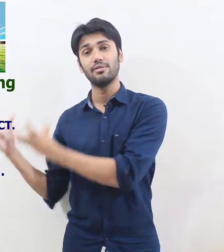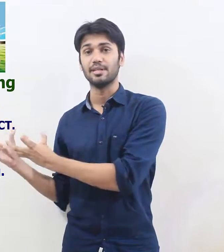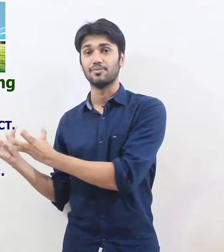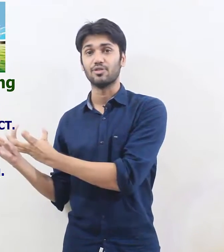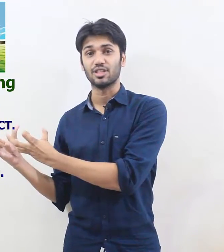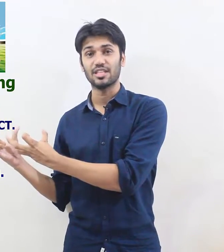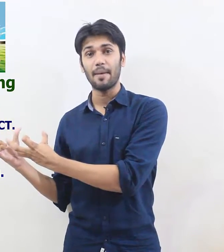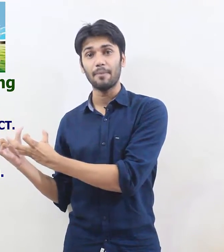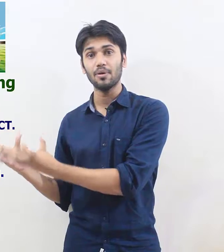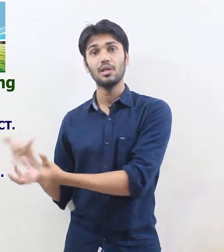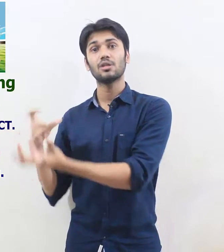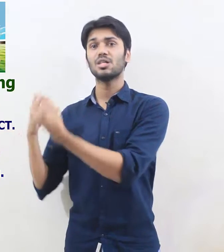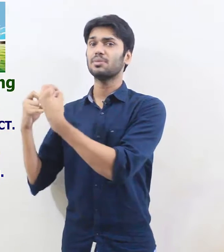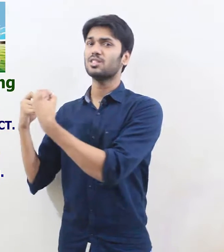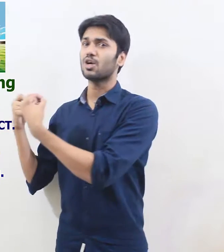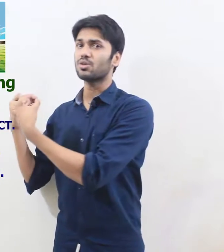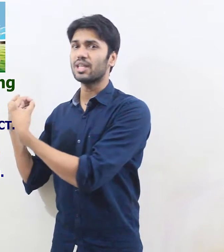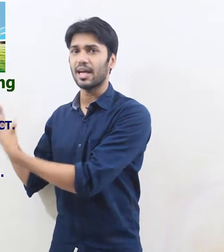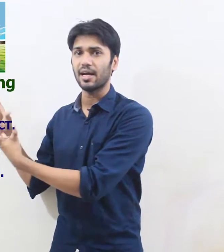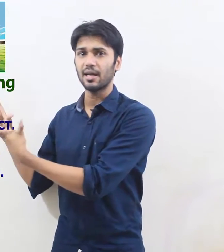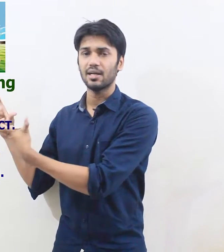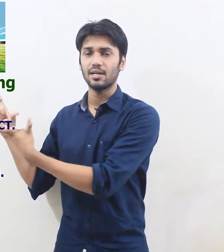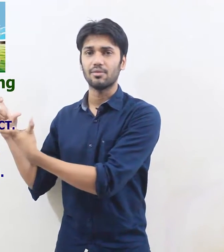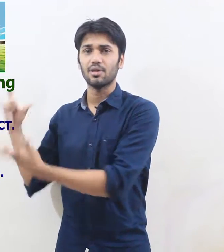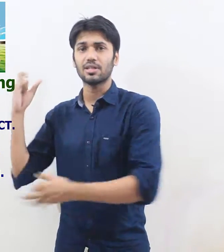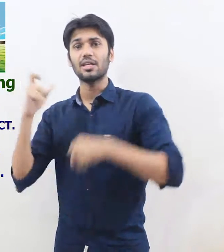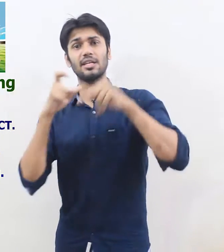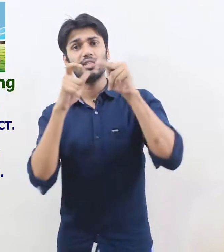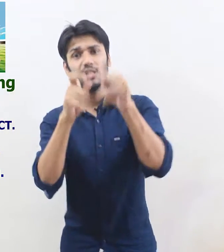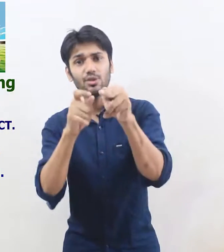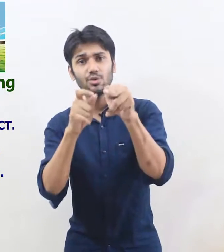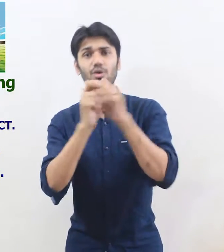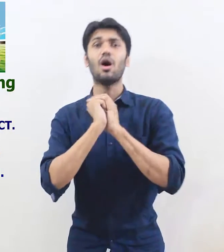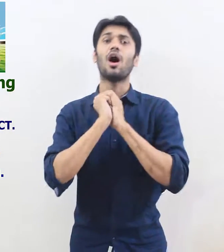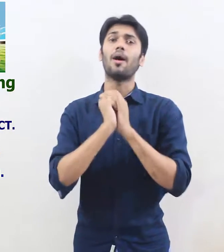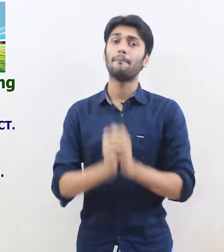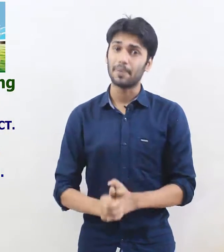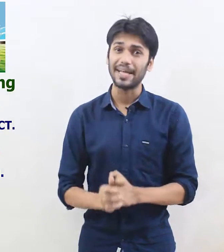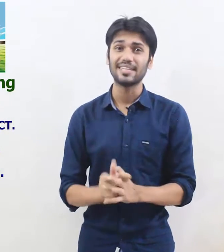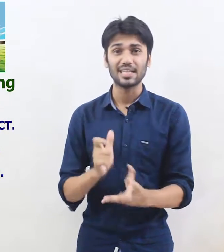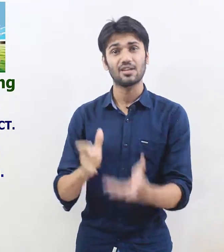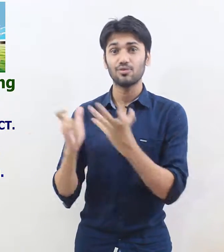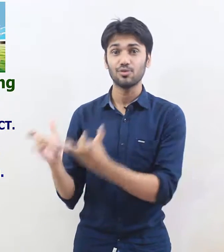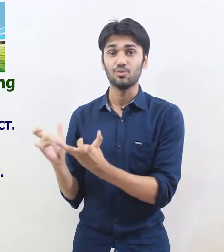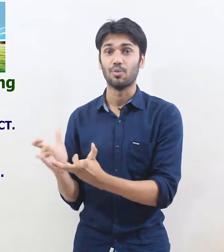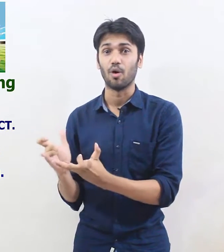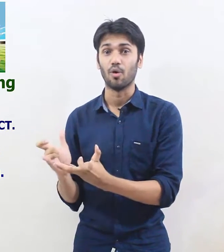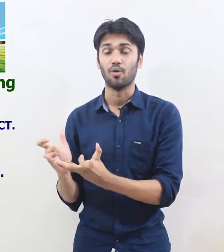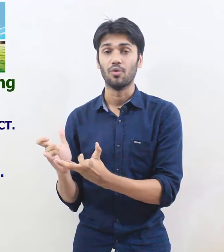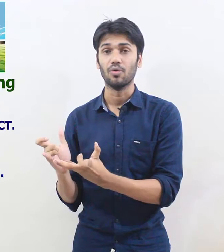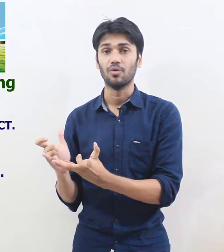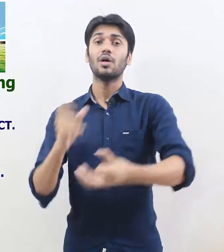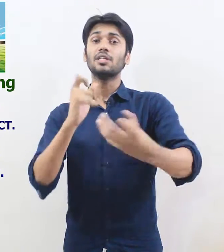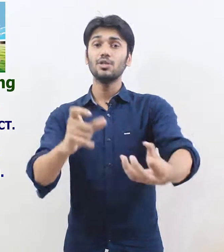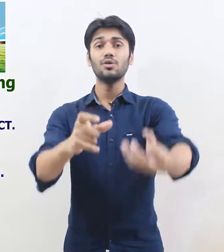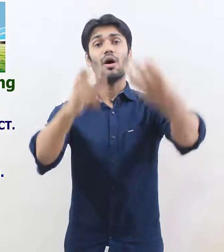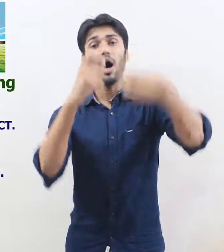Karim for example Karim is not there rather you are playing that football or you